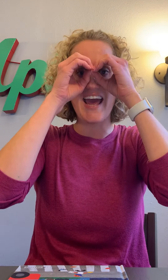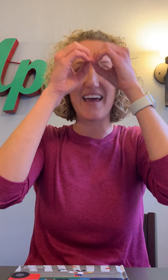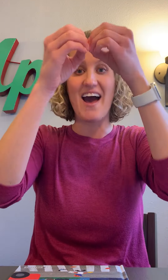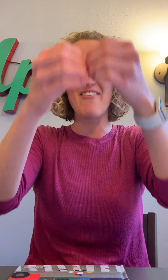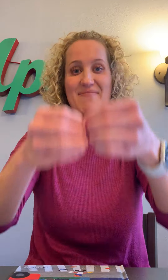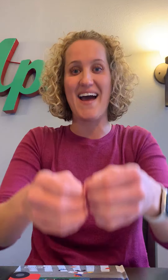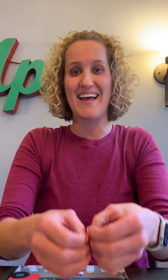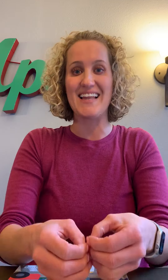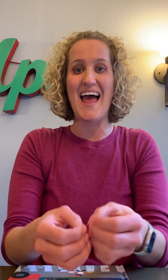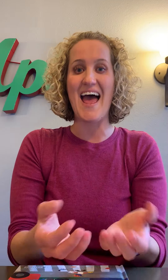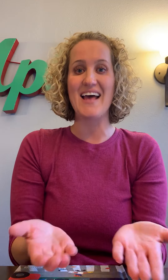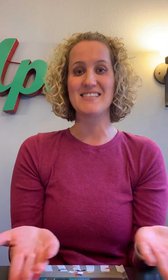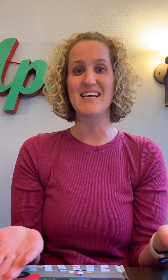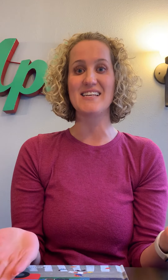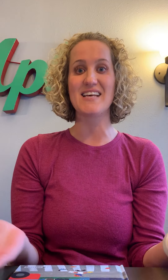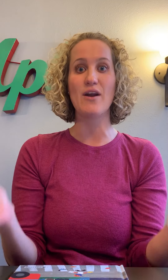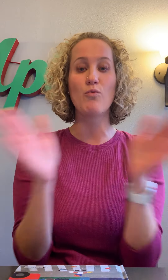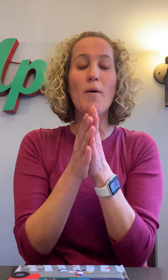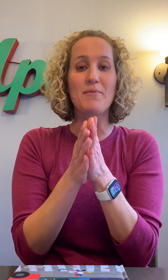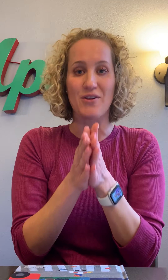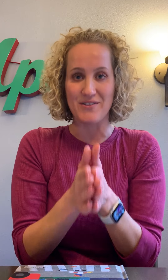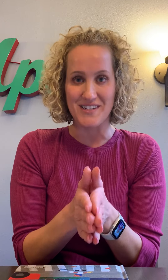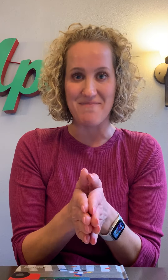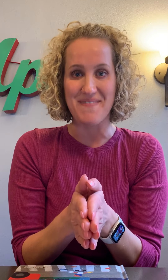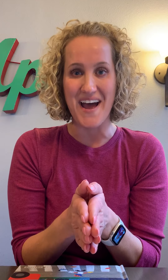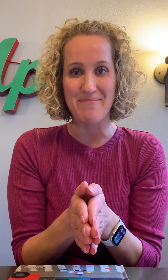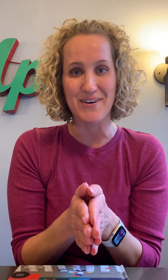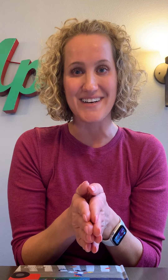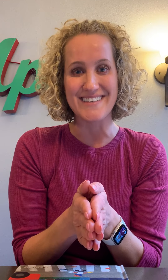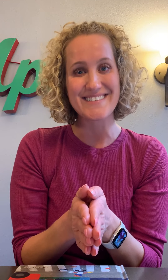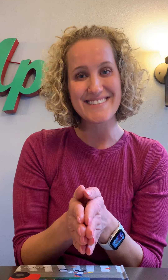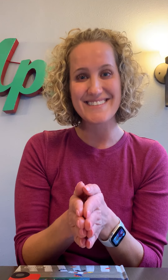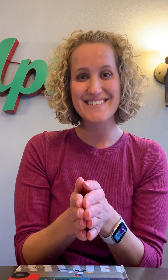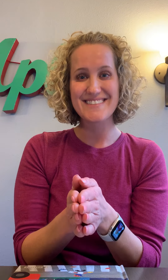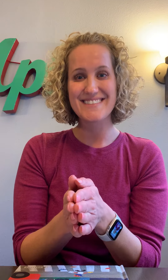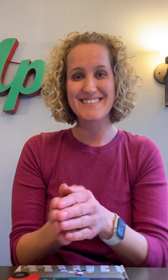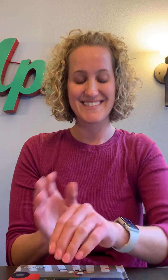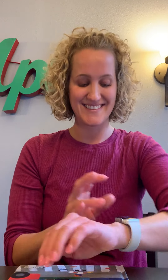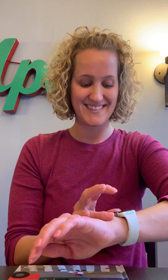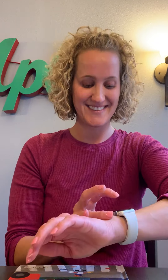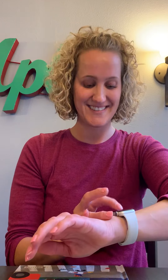off my glasses and close up my book. look great. Just This the dancers